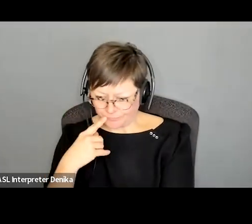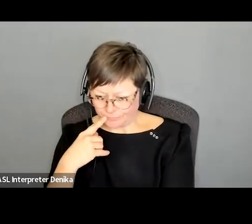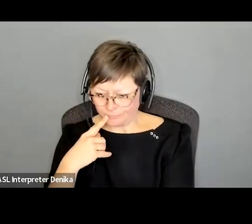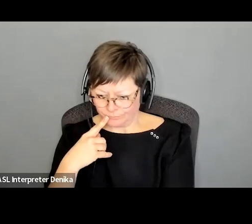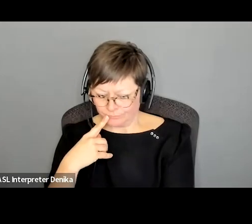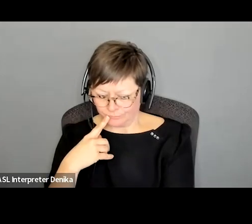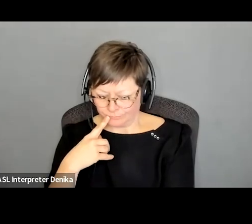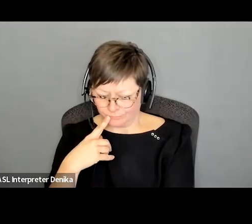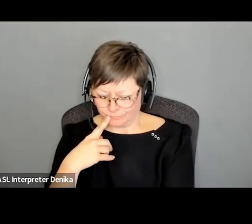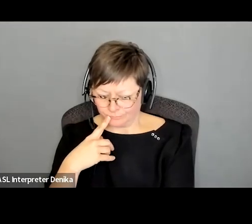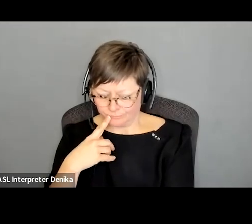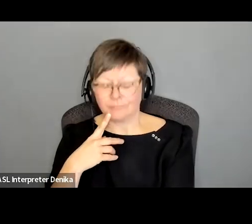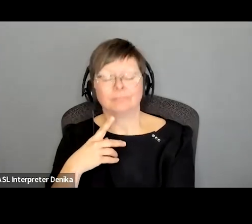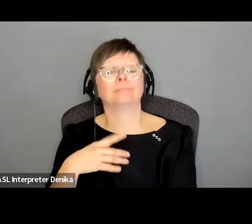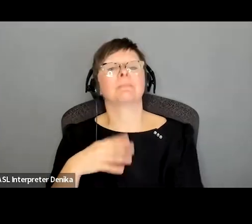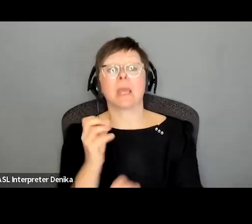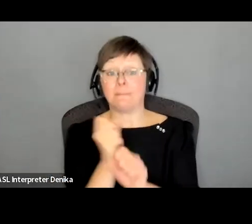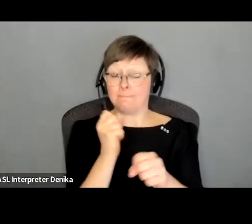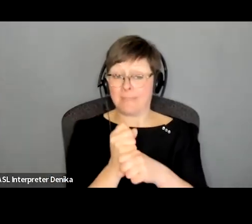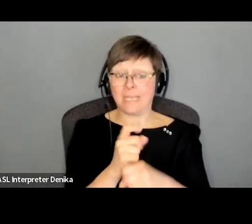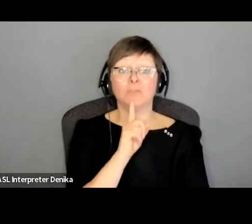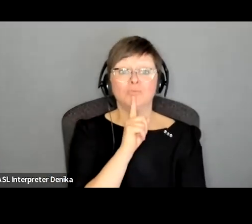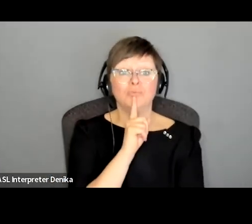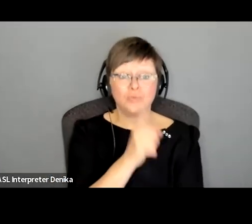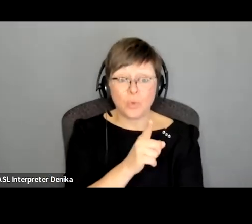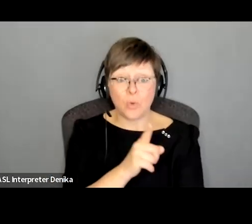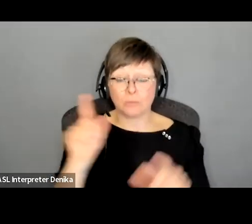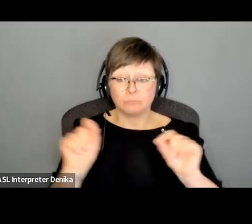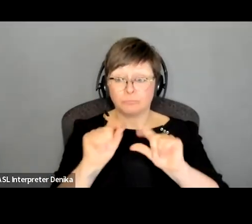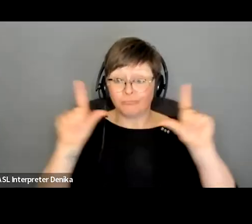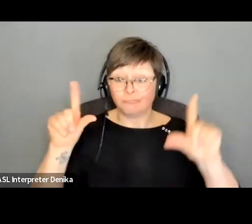that the image is as clear as you can possibly get it